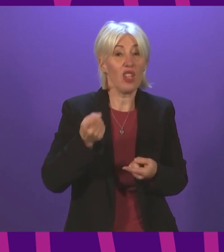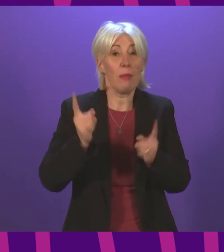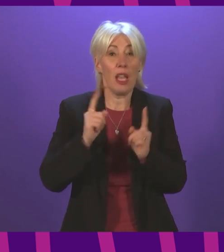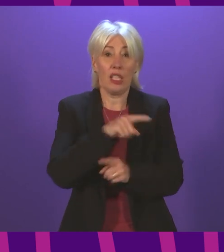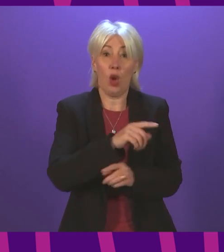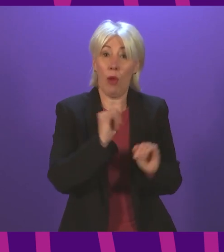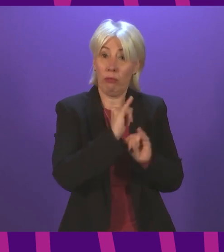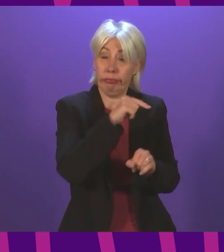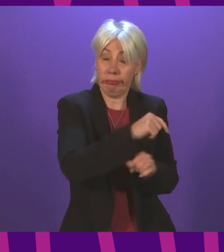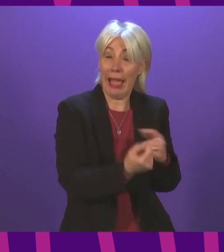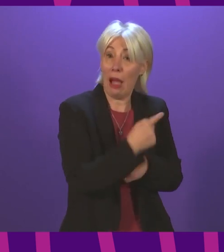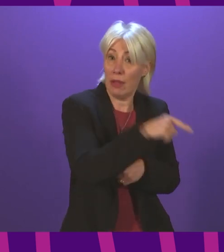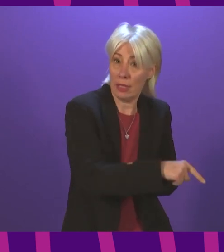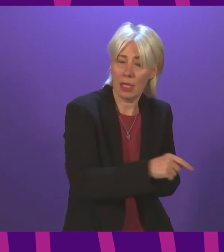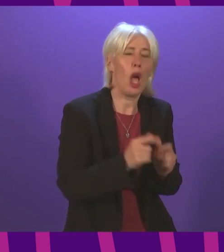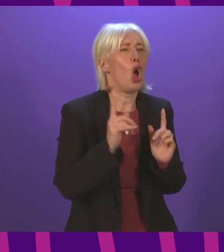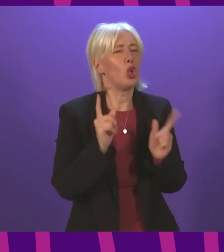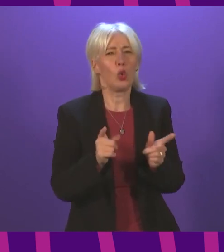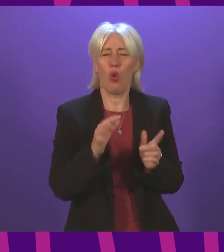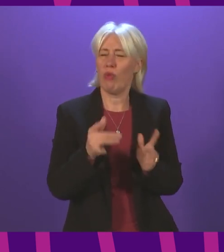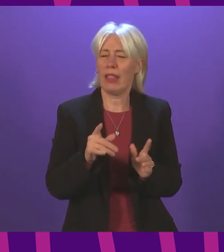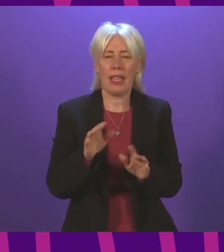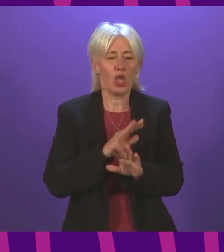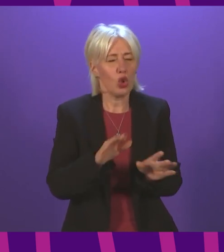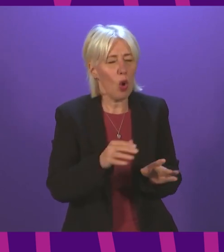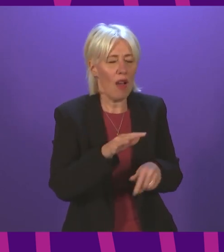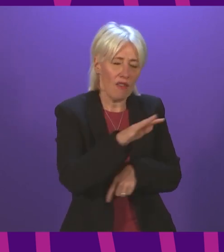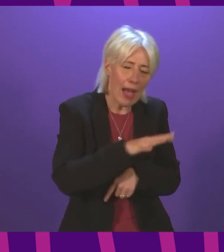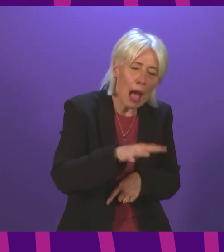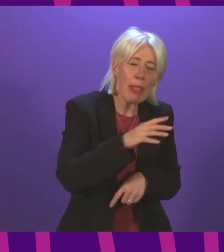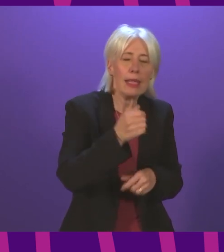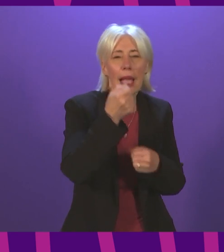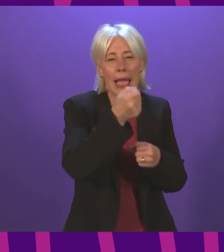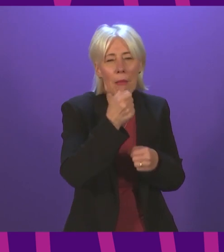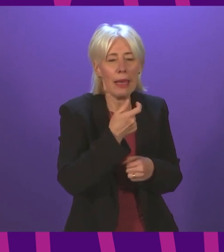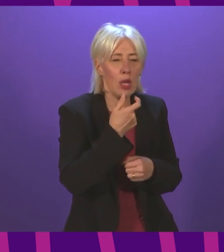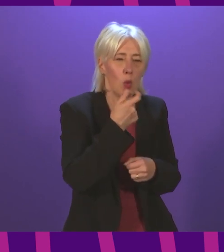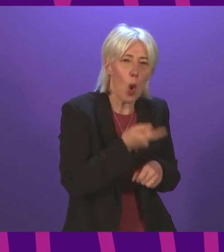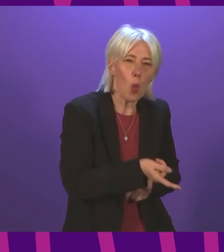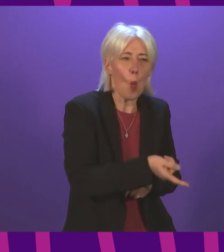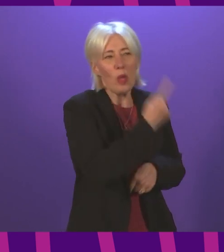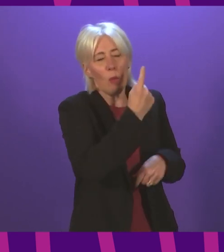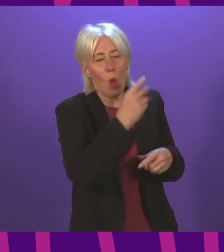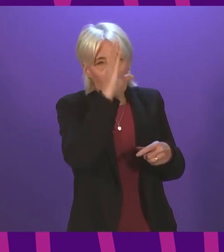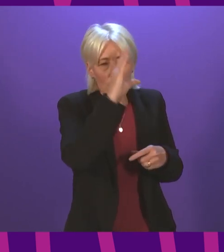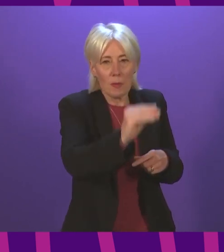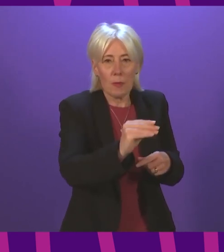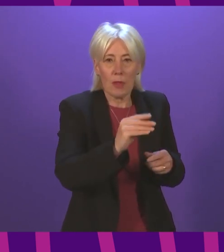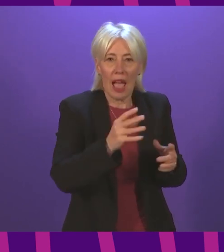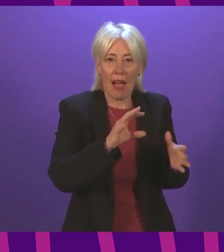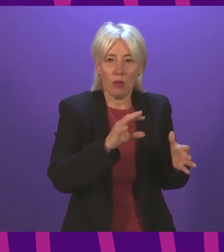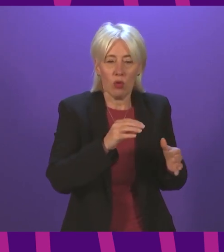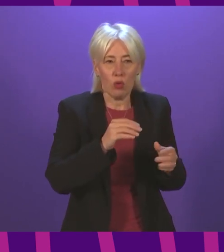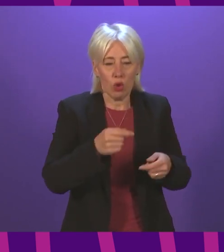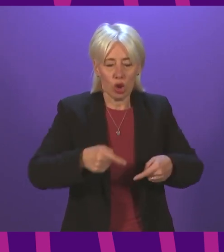Surely there must come a point when it stops being whistleblowers, families and campaigners taking on the state in order to get